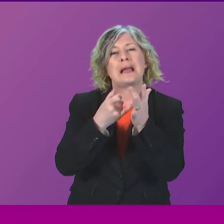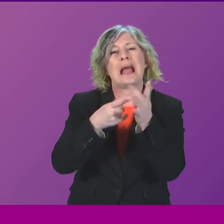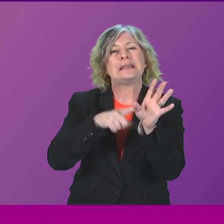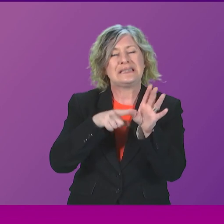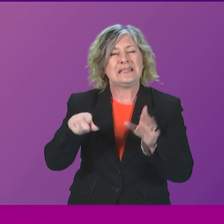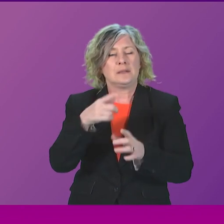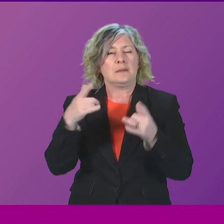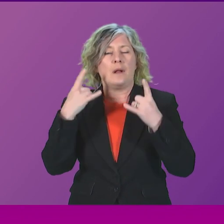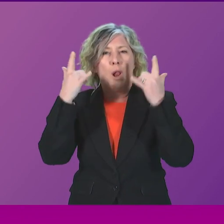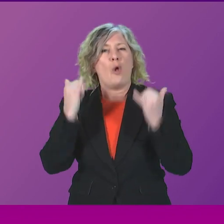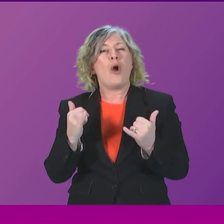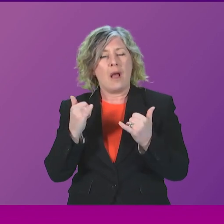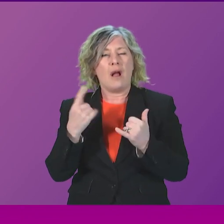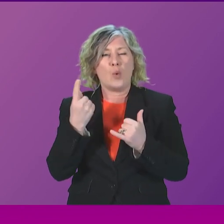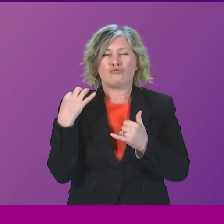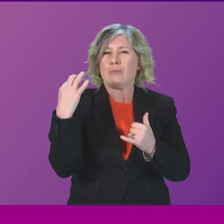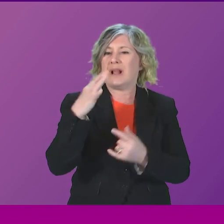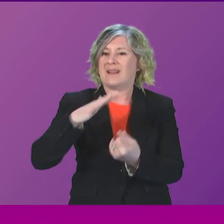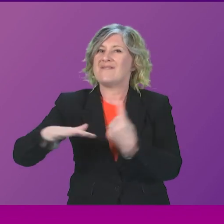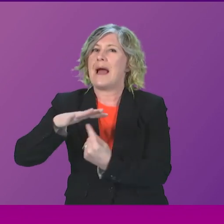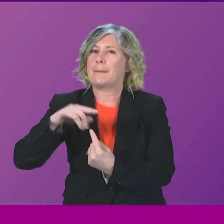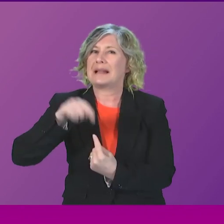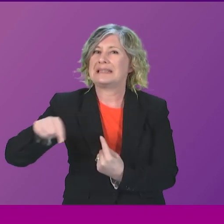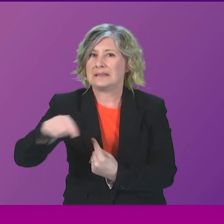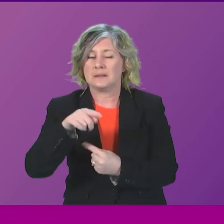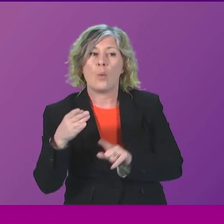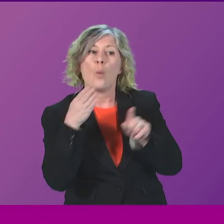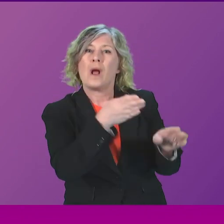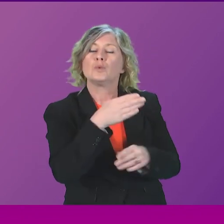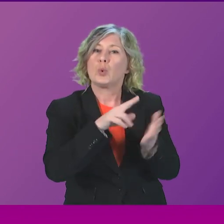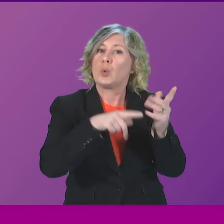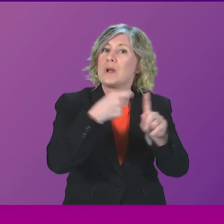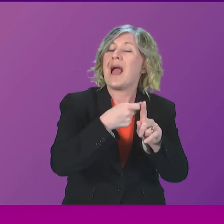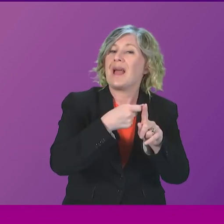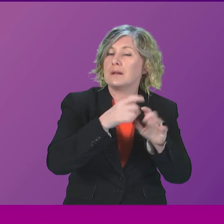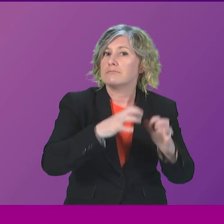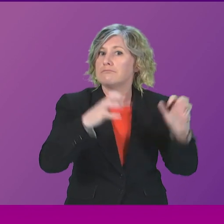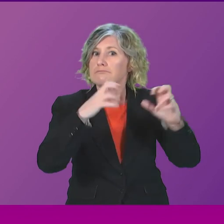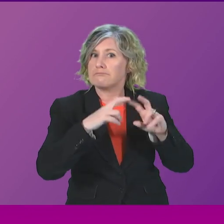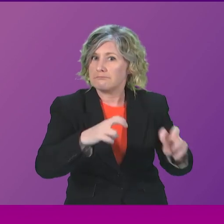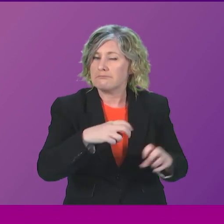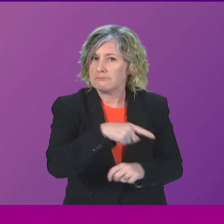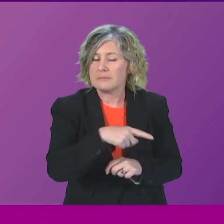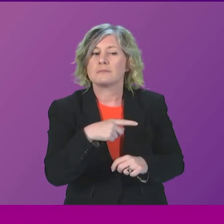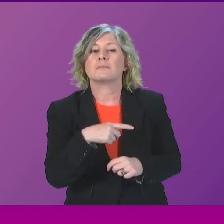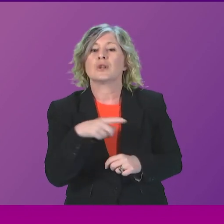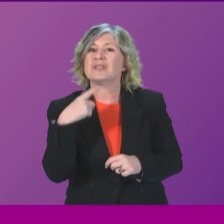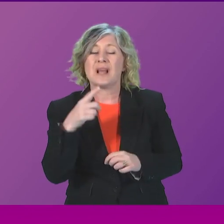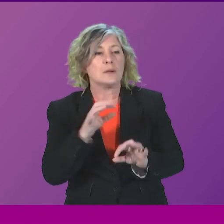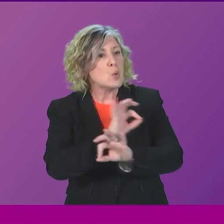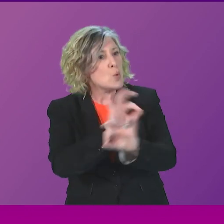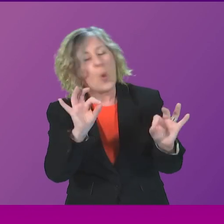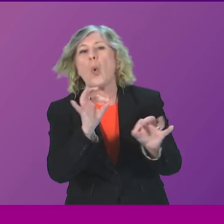across Scotland, said this at the UK COVID inquiry. No person, no institution, no matter how powerful,